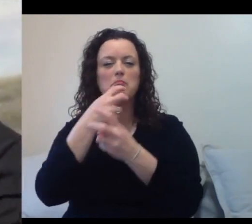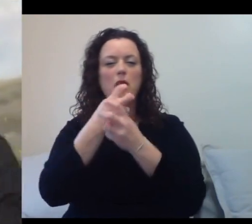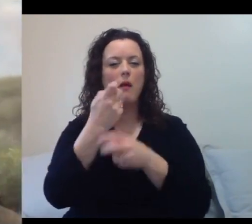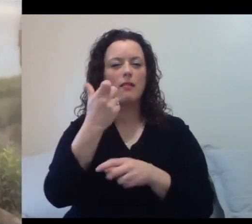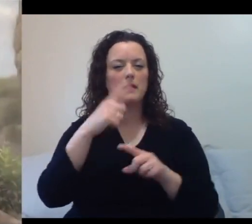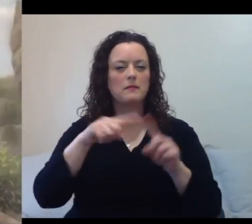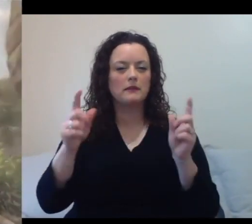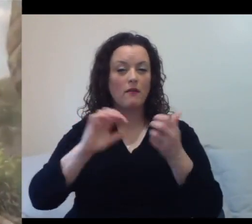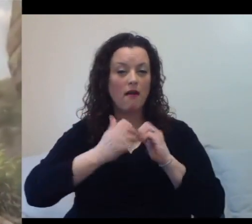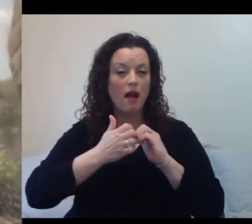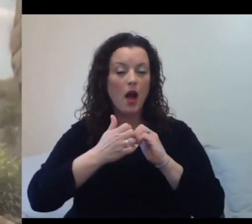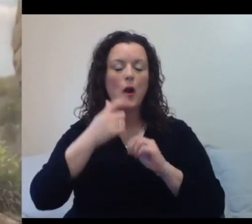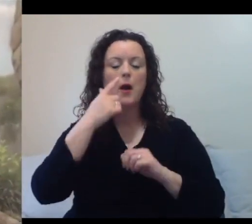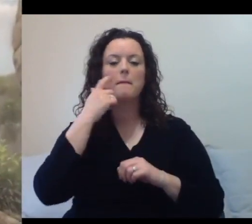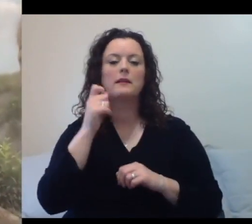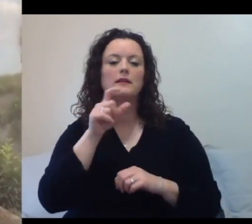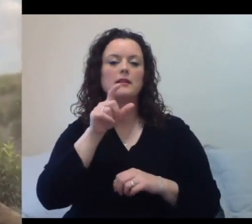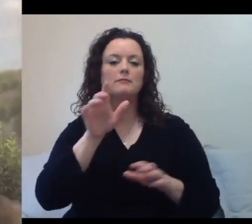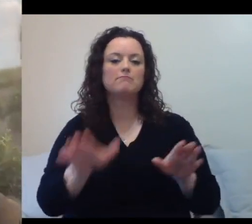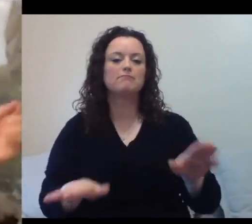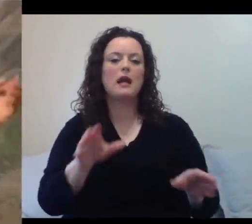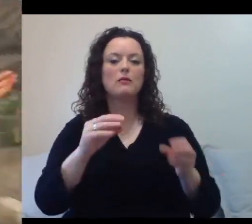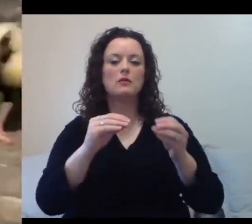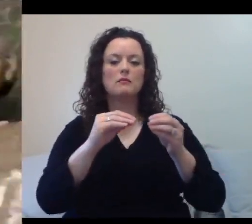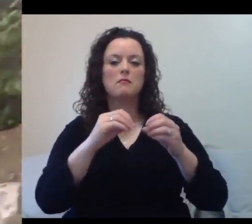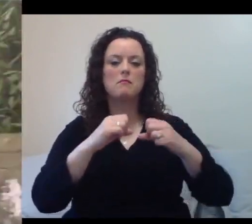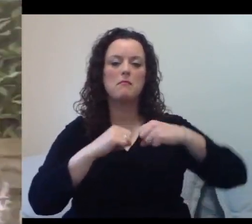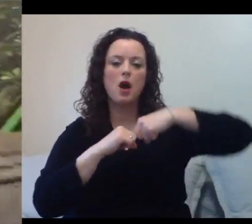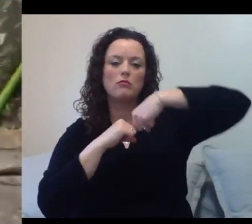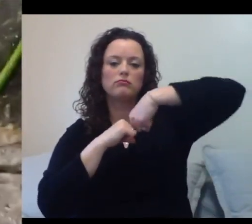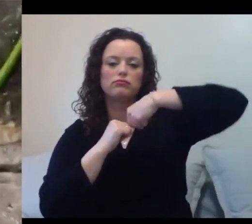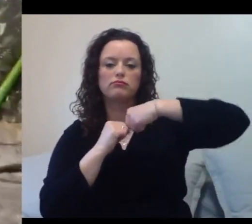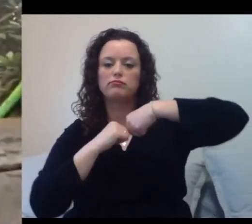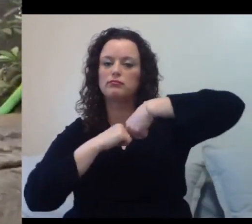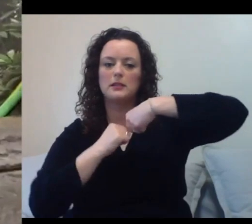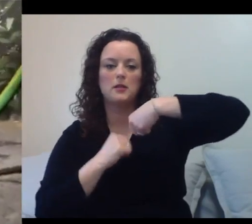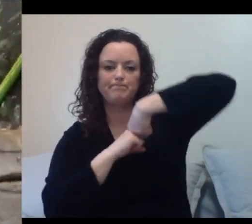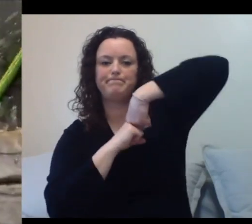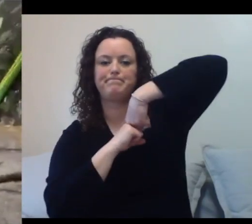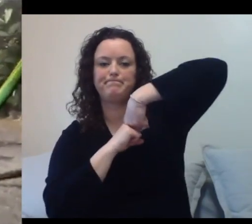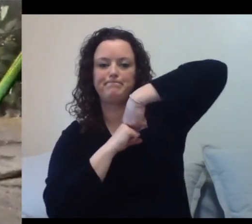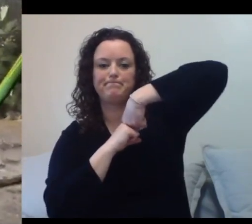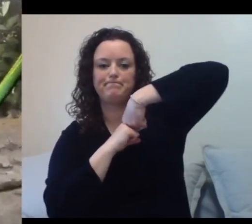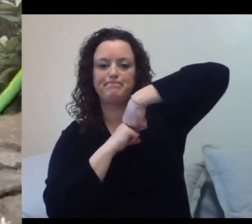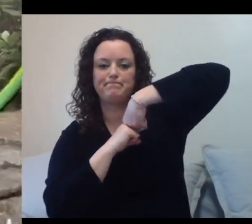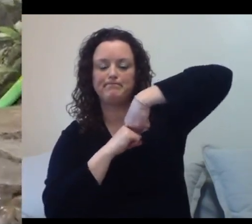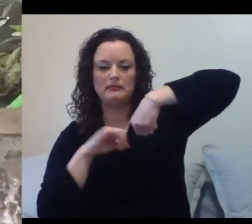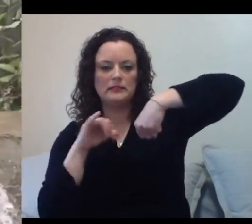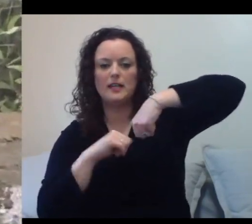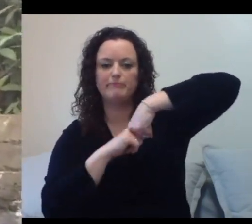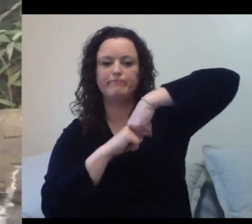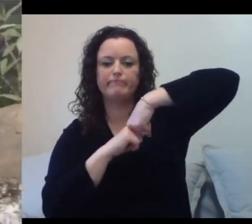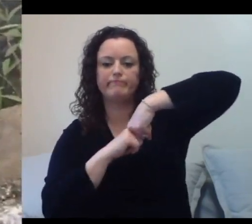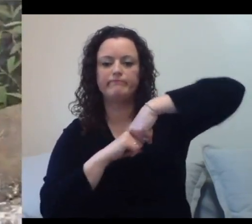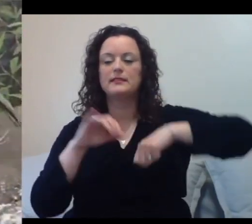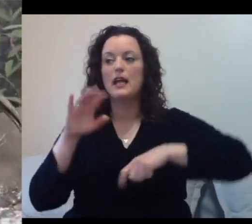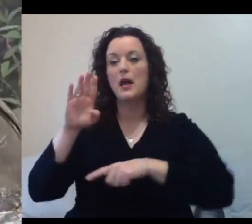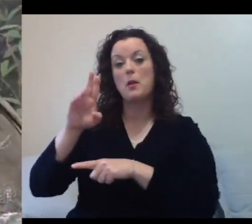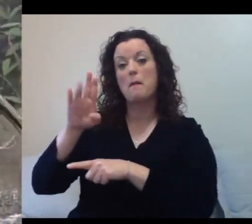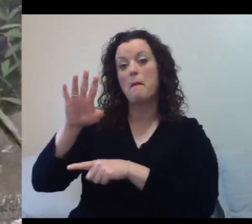gives its wings, it's more like this. They can't fold up like Bubba here. Look at his wings. They're nicely folded. In fact, I think he's got them all tucked in. Penguins can't do that.